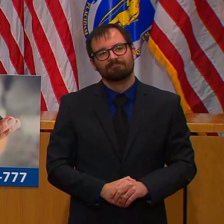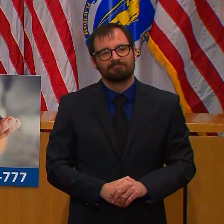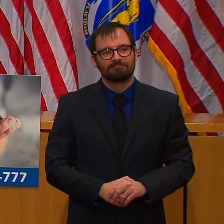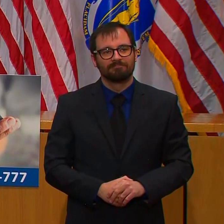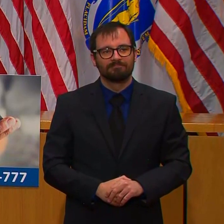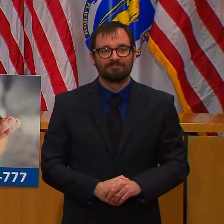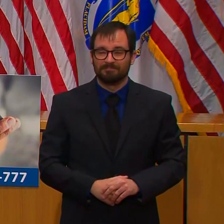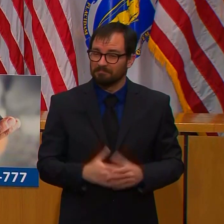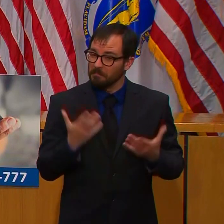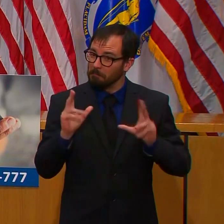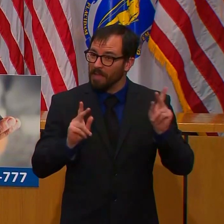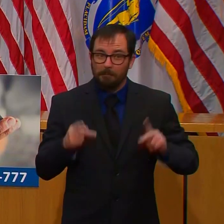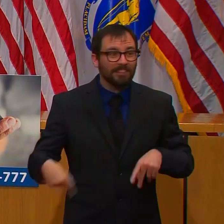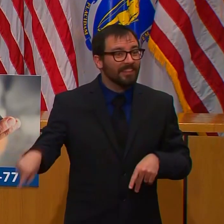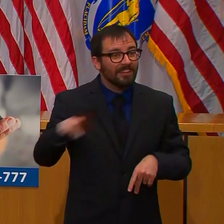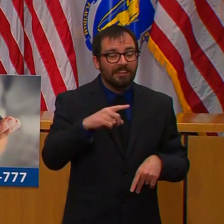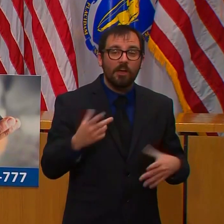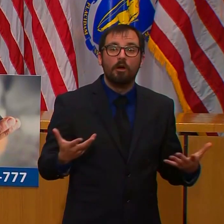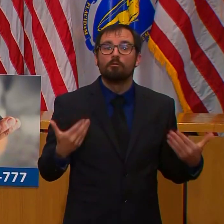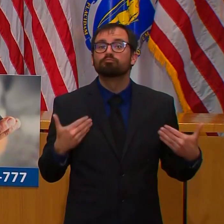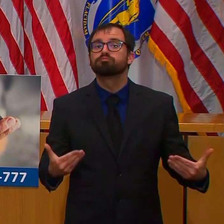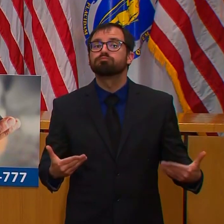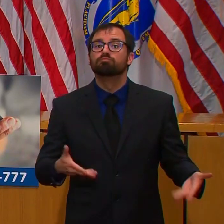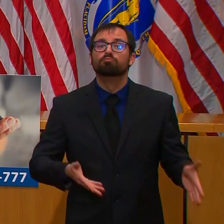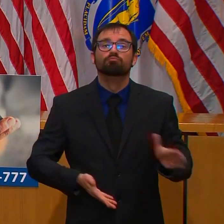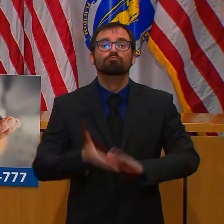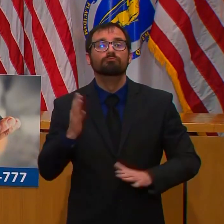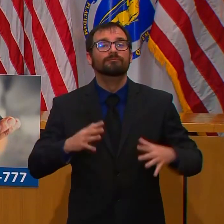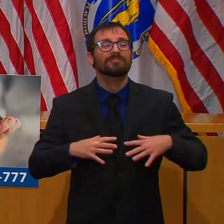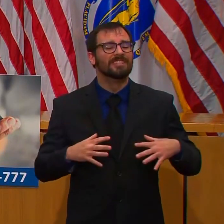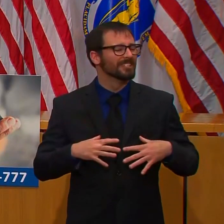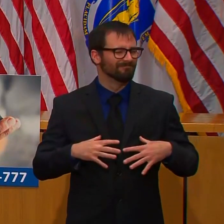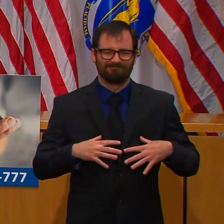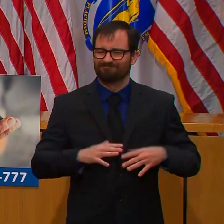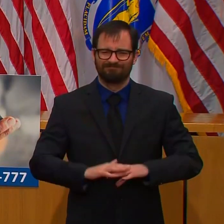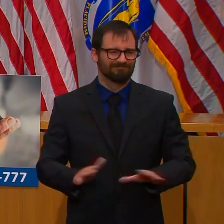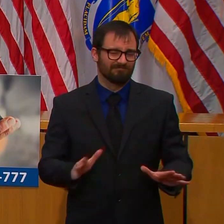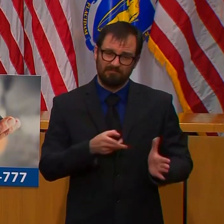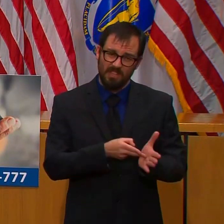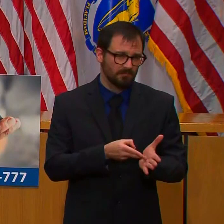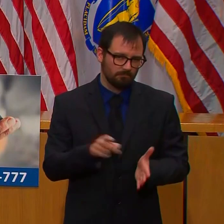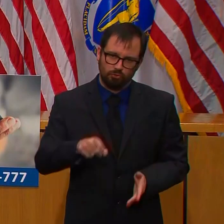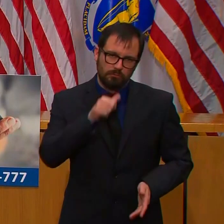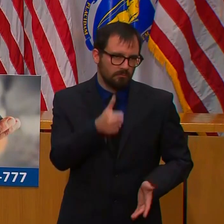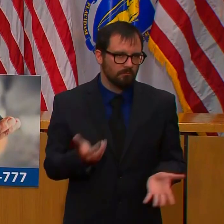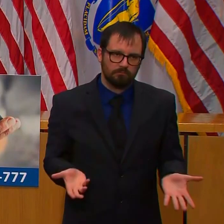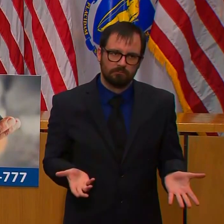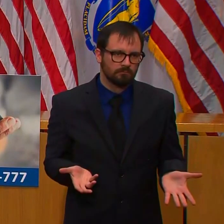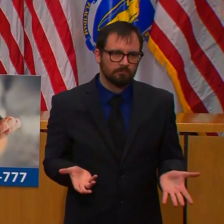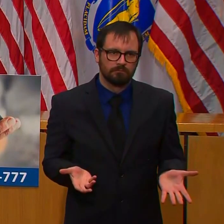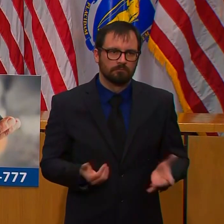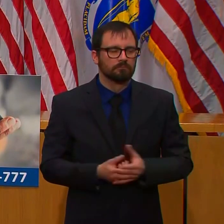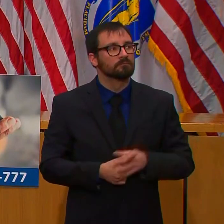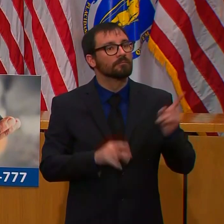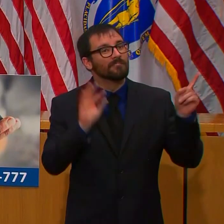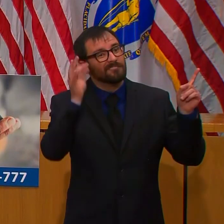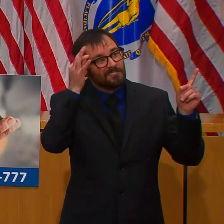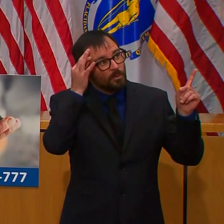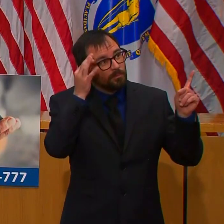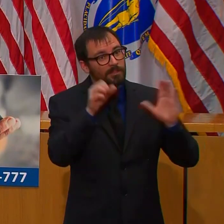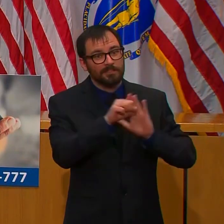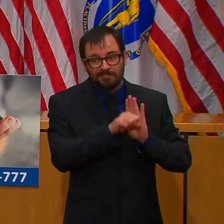and as many other public officials at the state, federal, and local level have said, people should be staying at home.